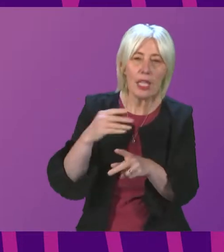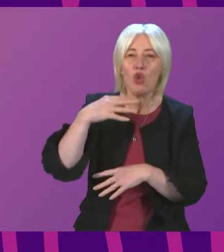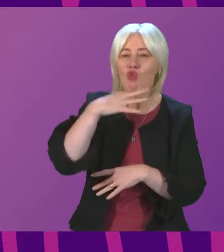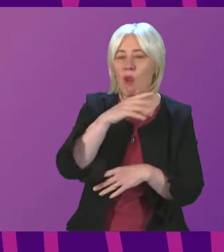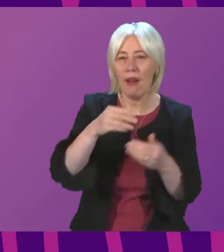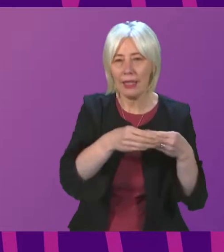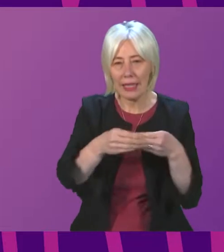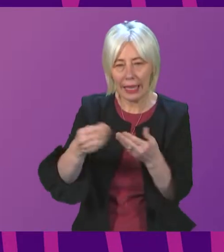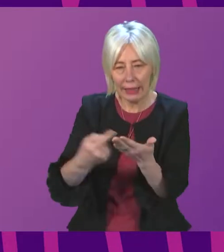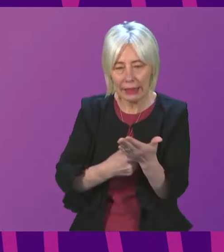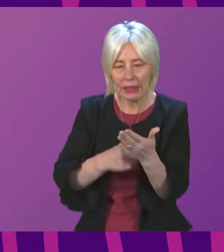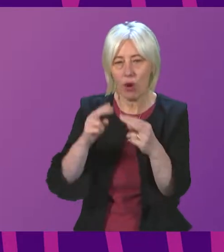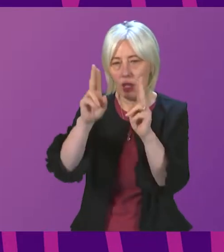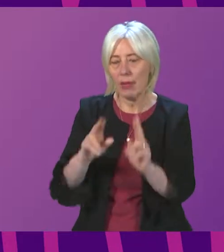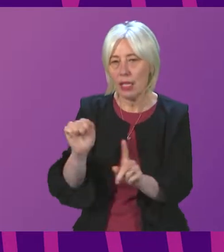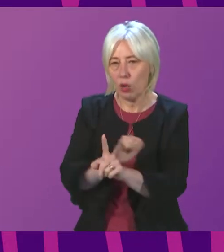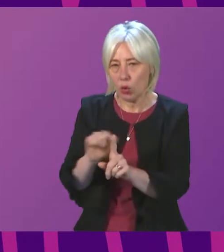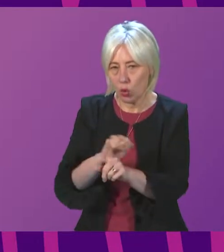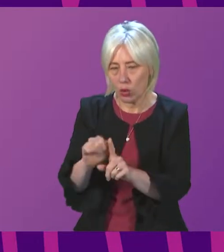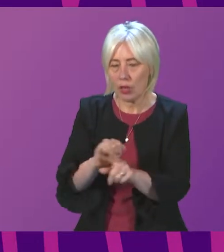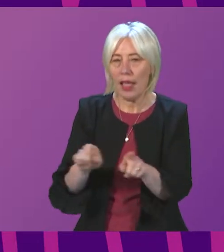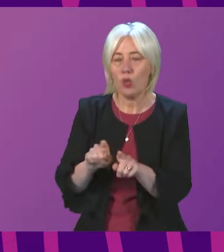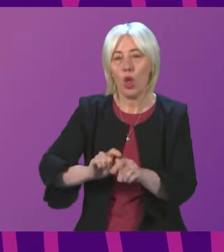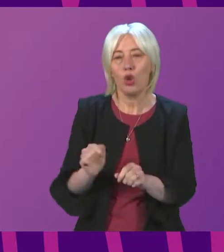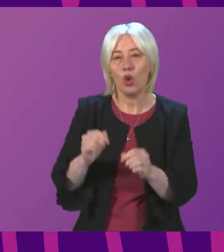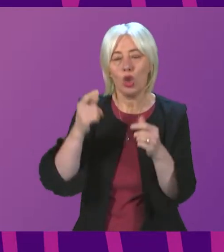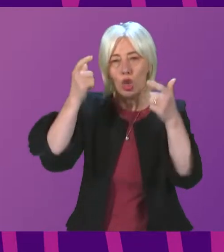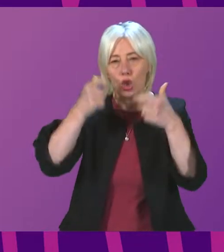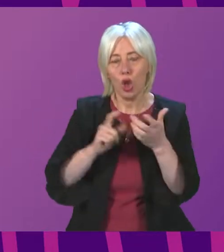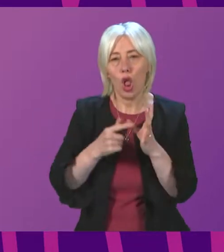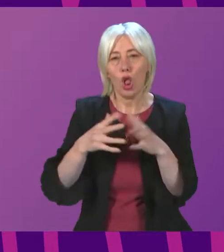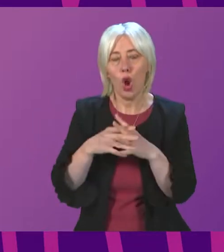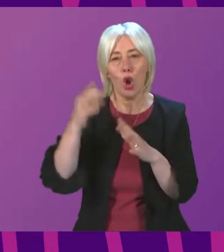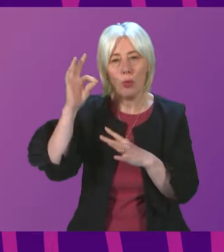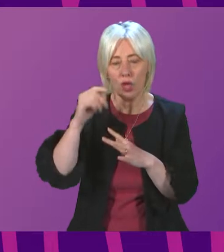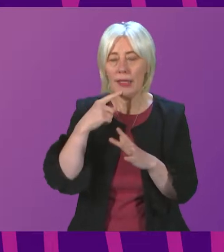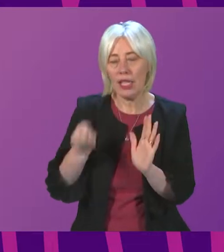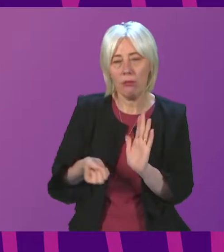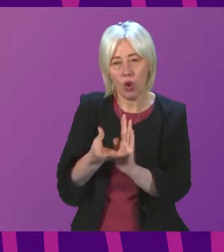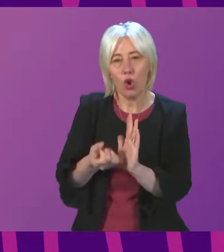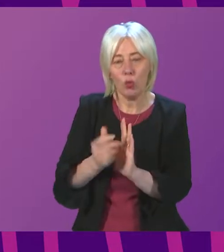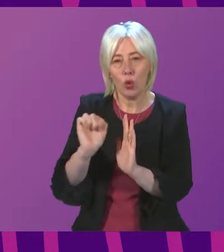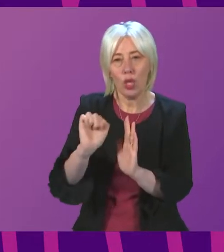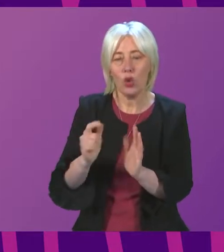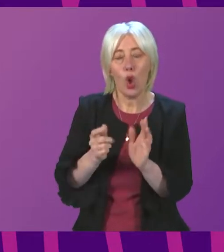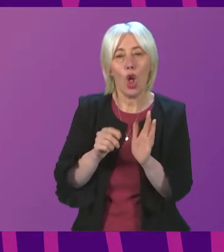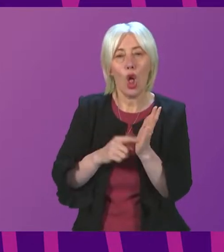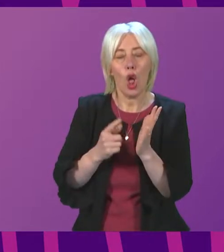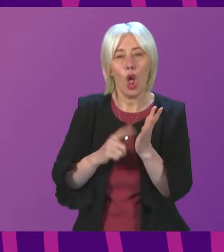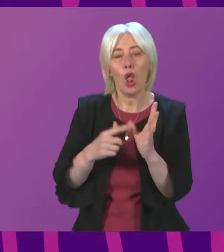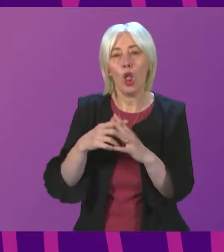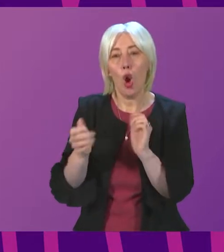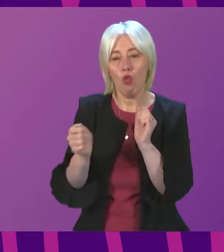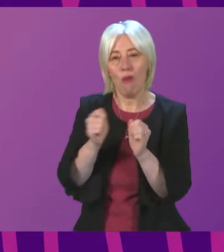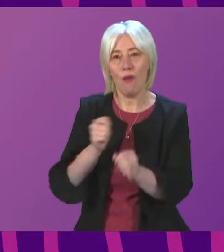guideline on domestic abuse the scottish law commission also highlights an opportunity to contribute to their program of law reform consultation